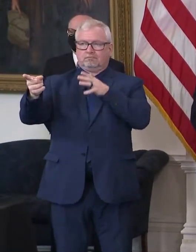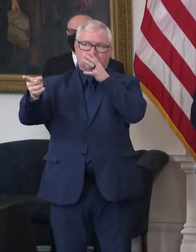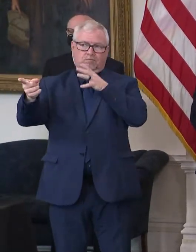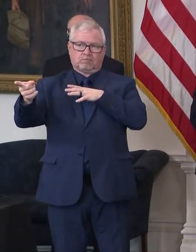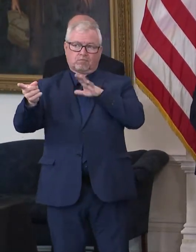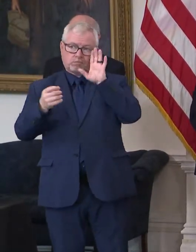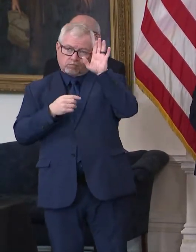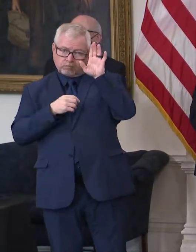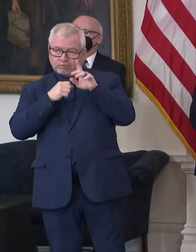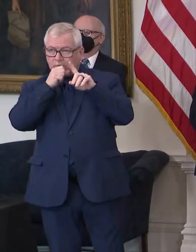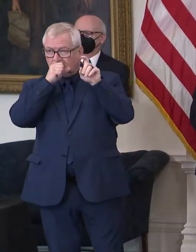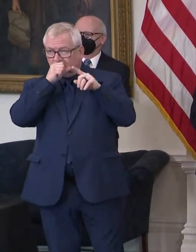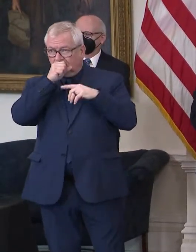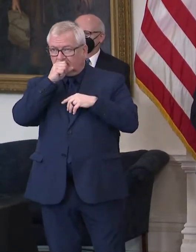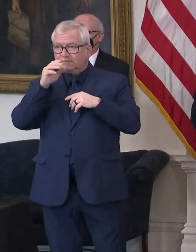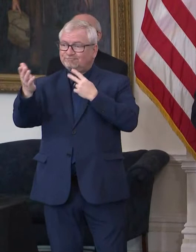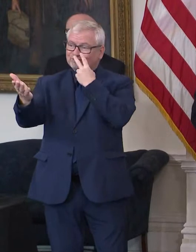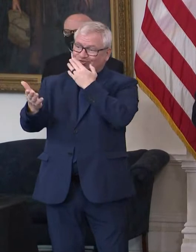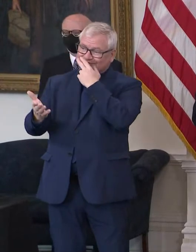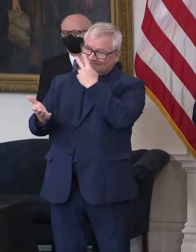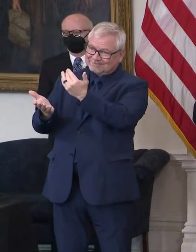It's wonderful to see you back with us, Aaron.